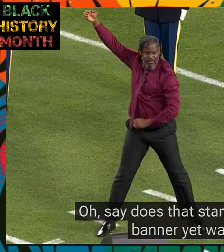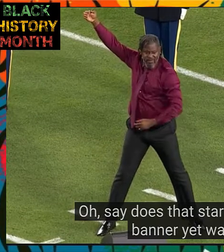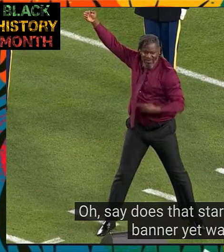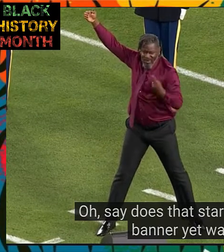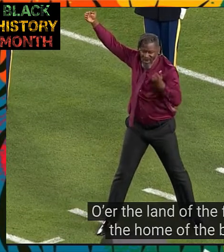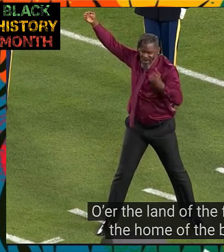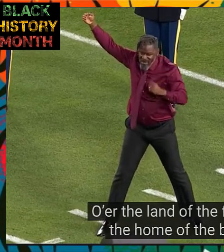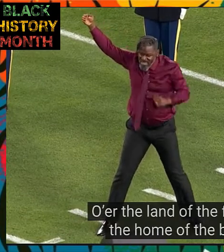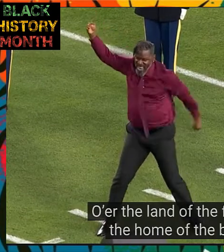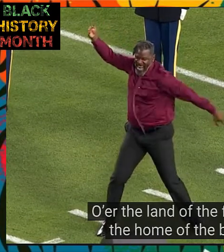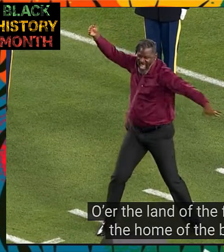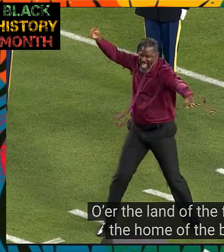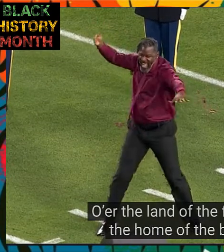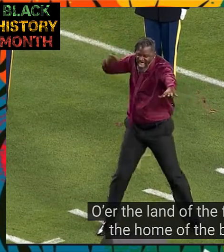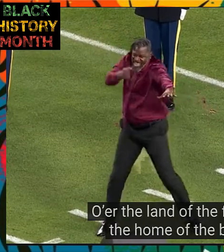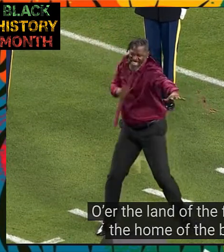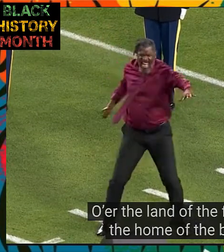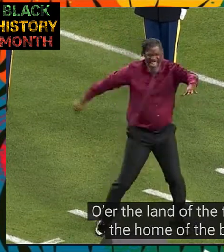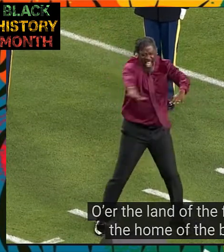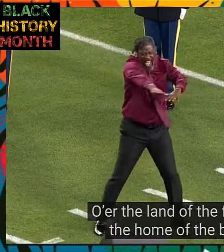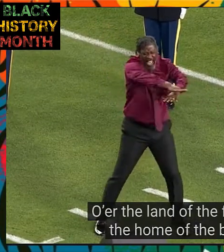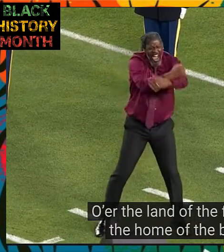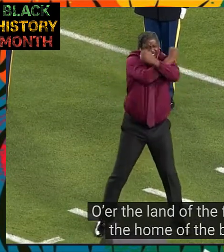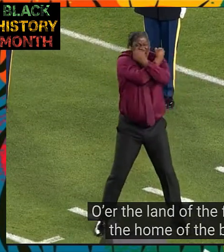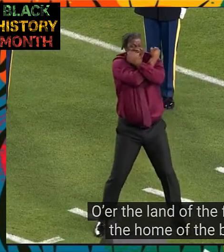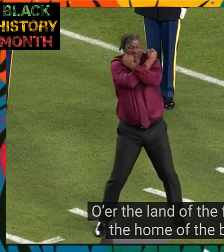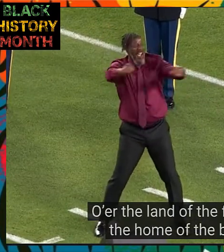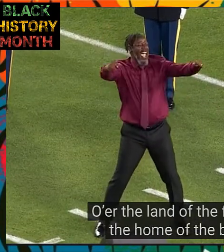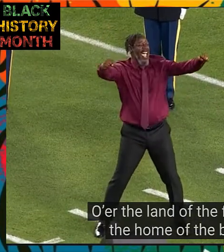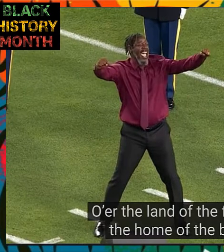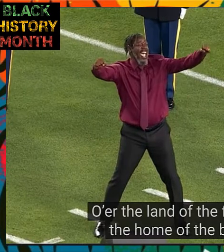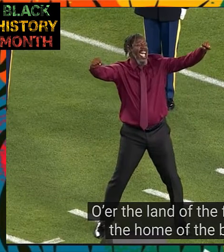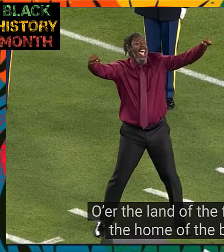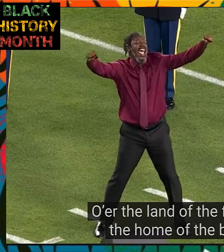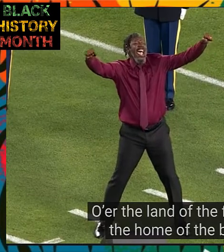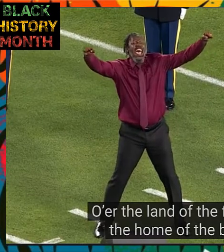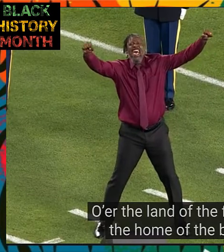O'er the land of the free